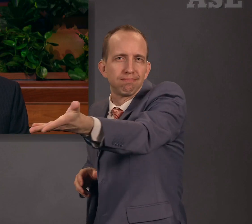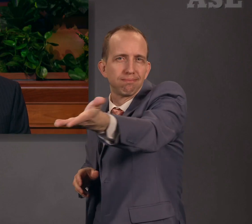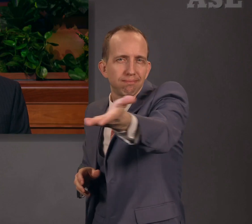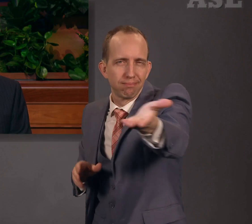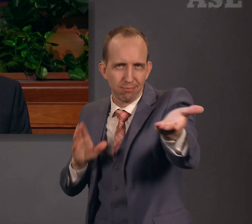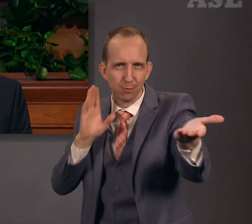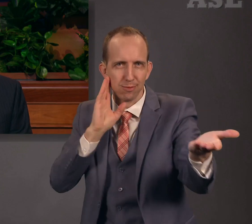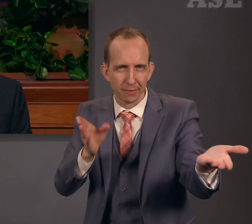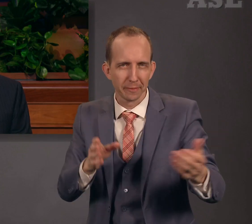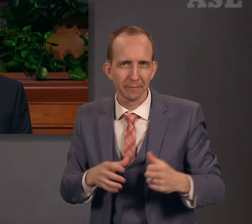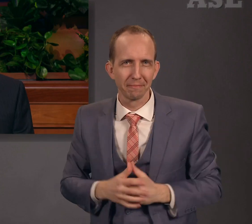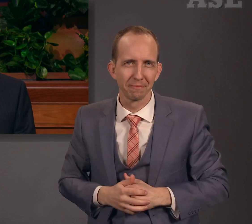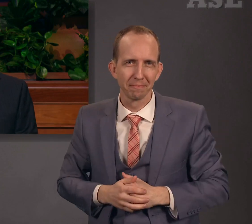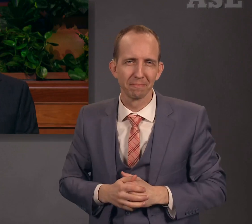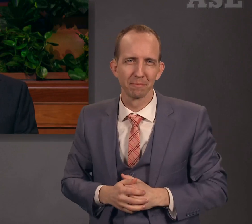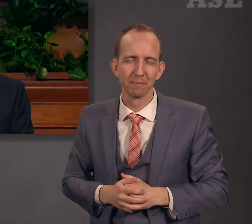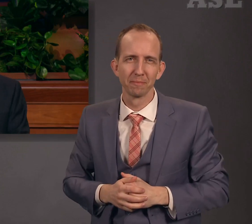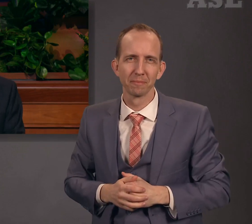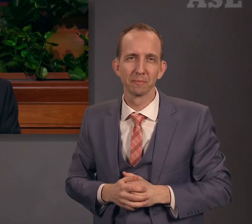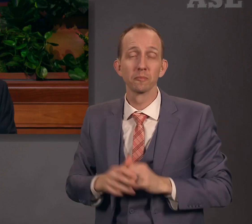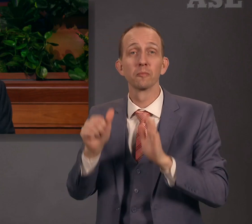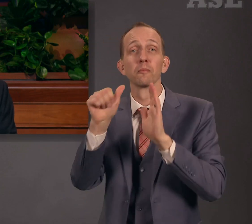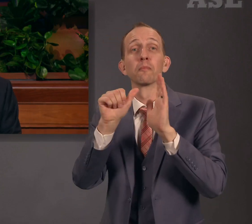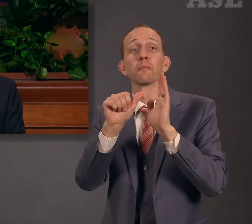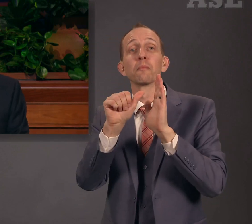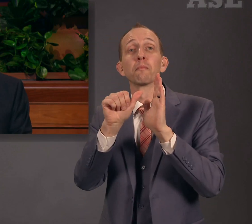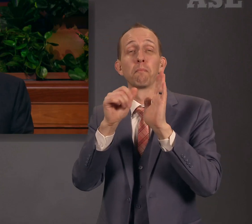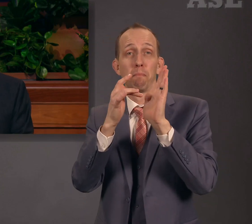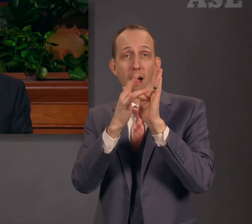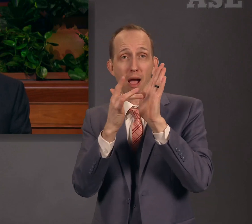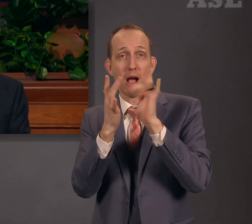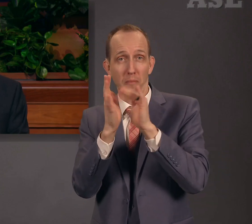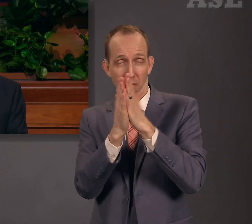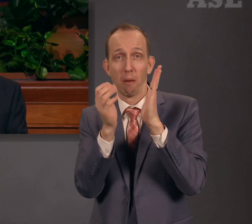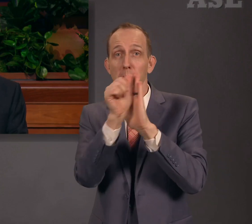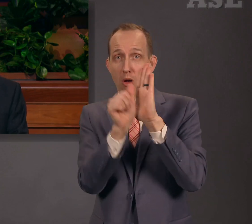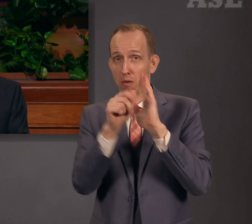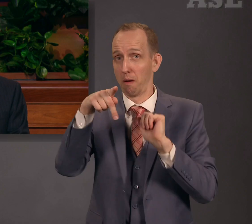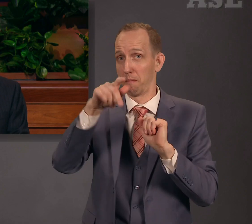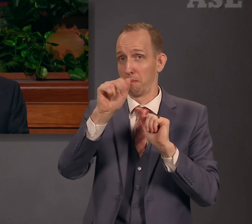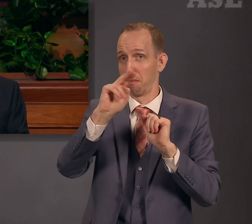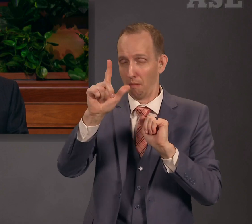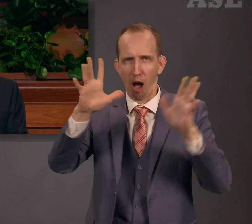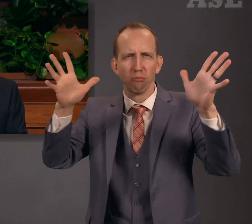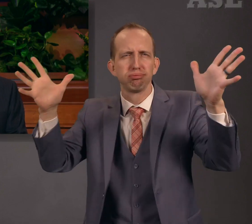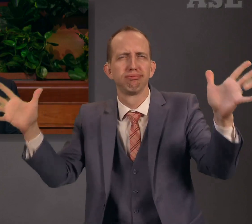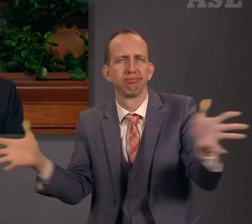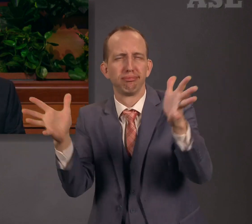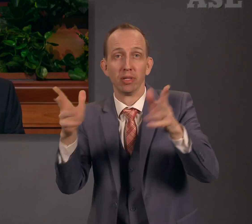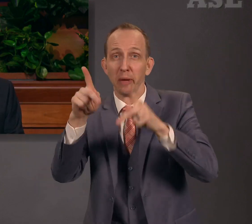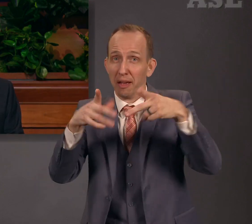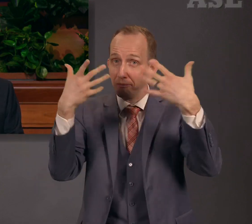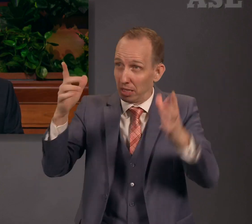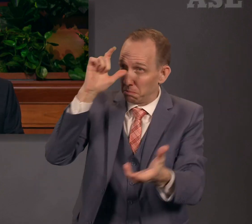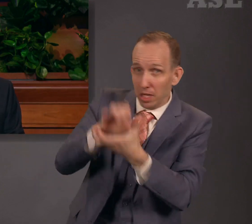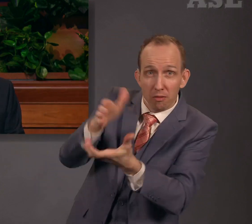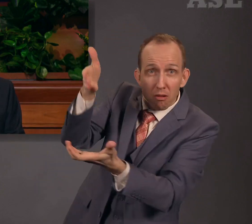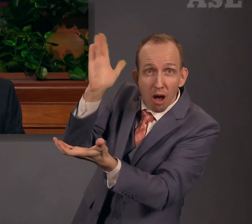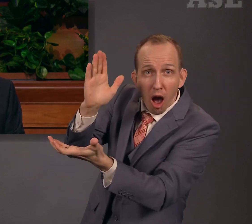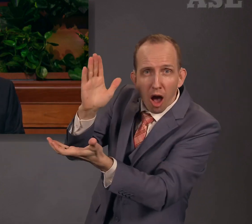The Apostle Paul admonished believers who had received the Lord, So walk ye in Him.